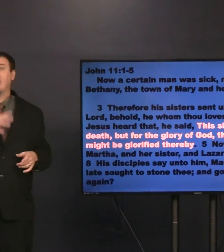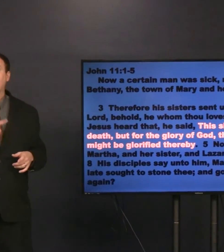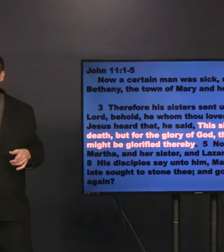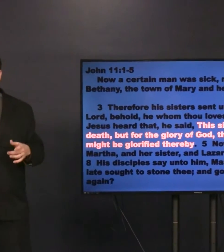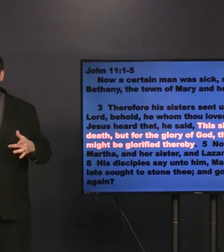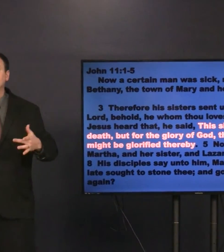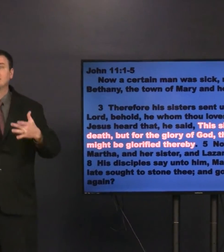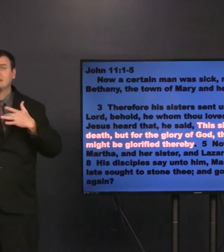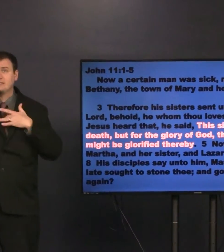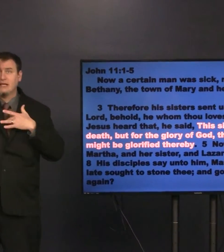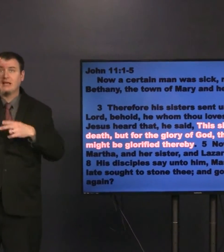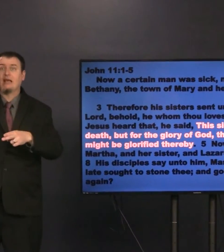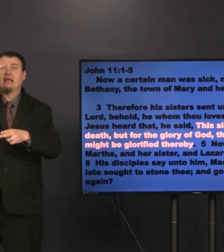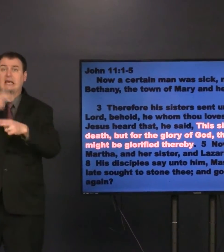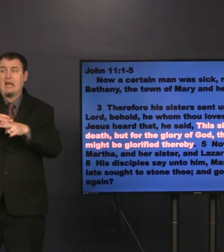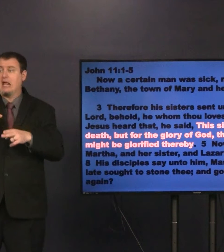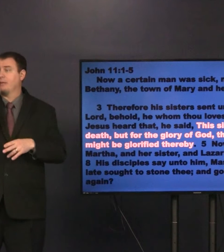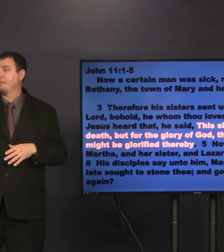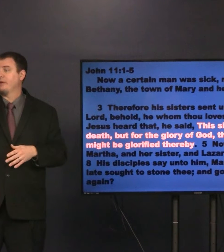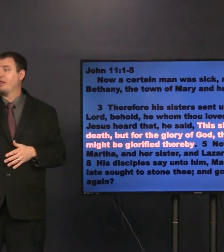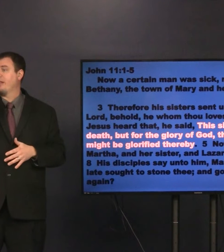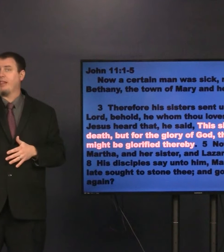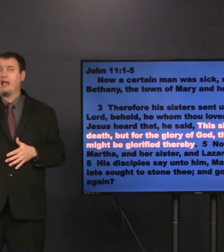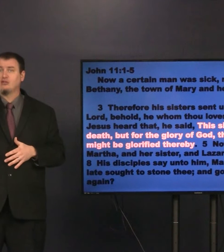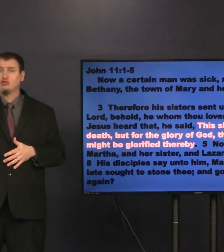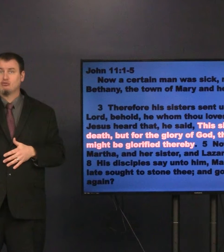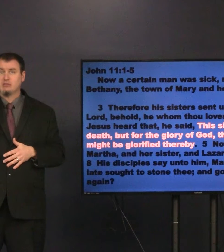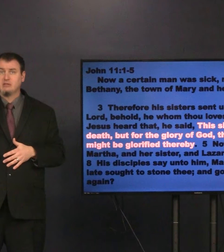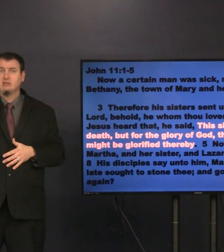So, this man named Lazarus